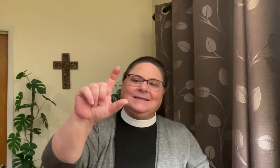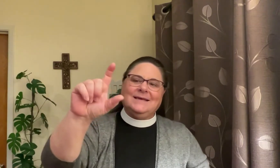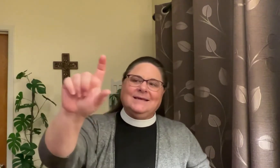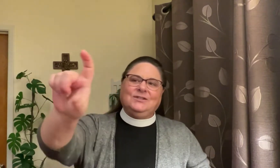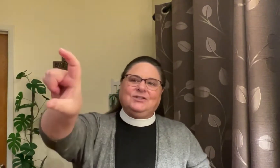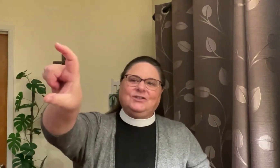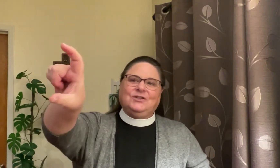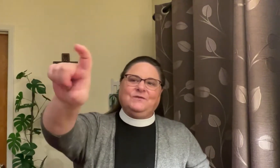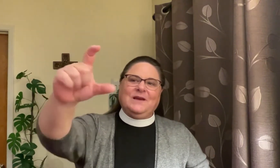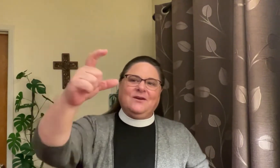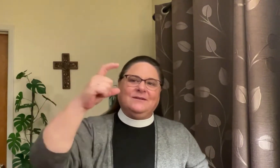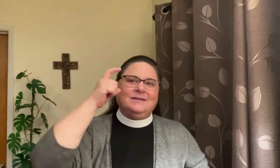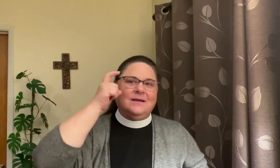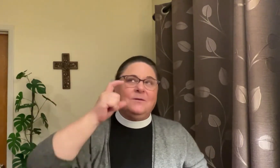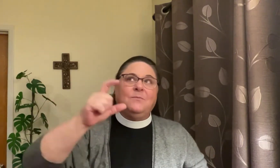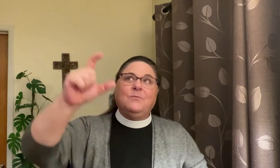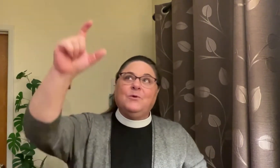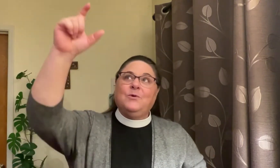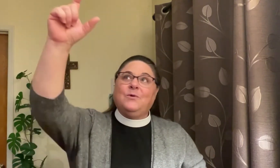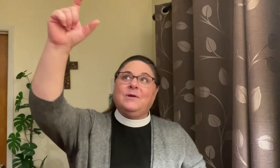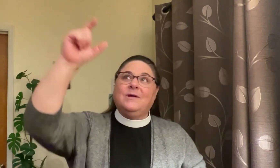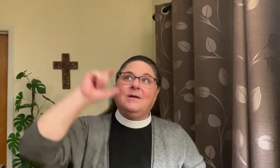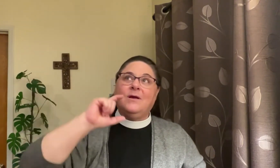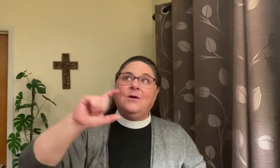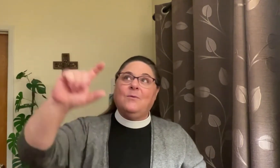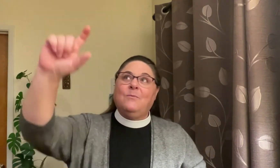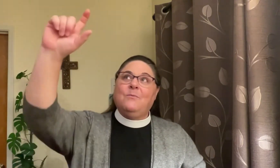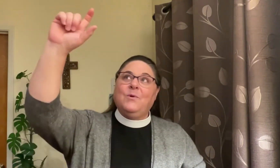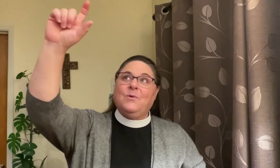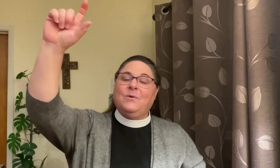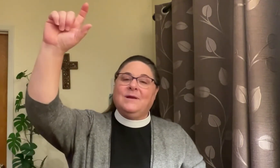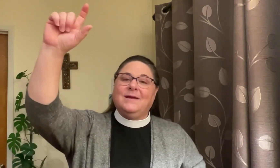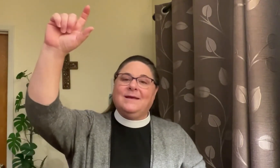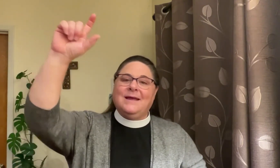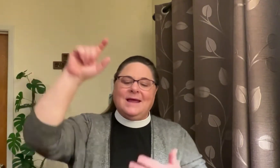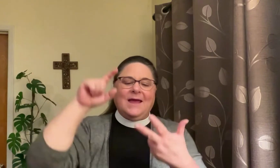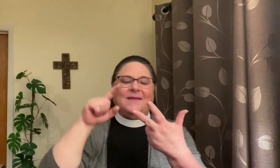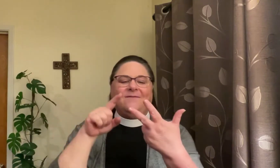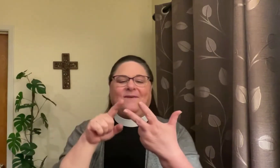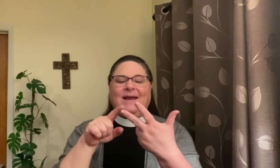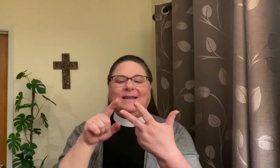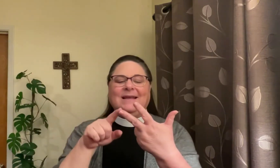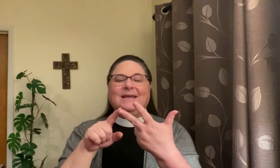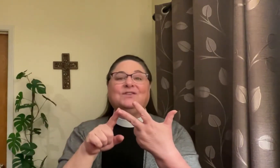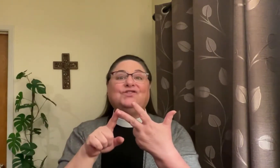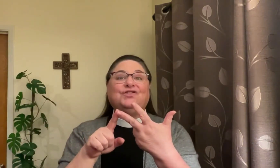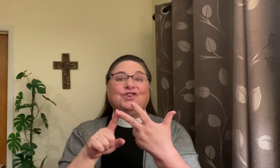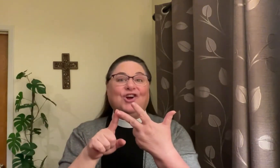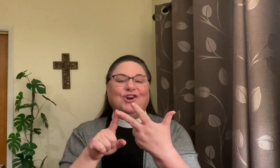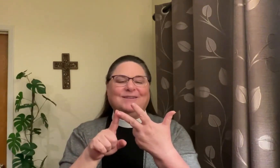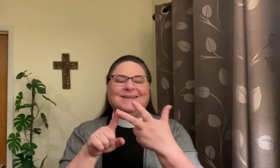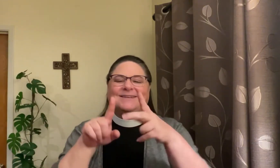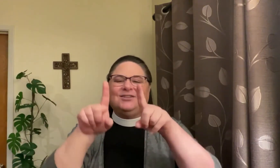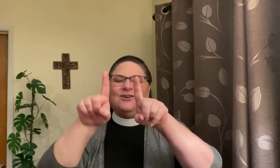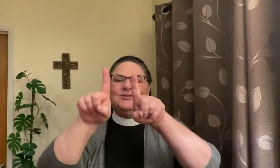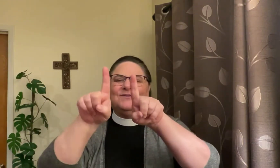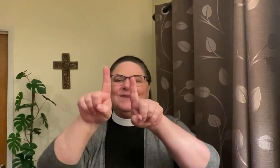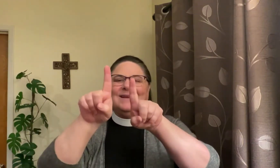it's just two fingers and then finally stars stars are fun